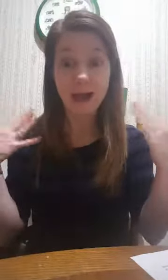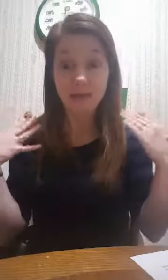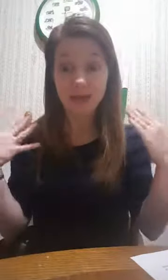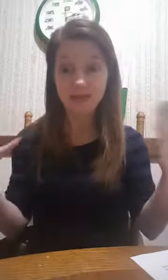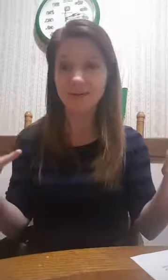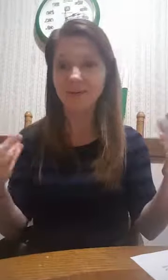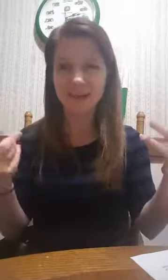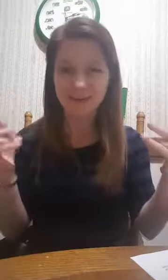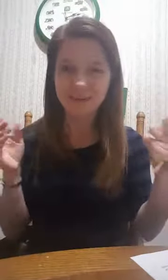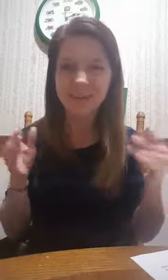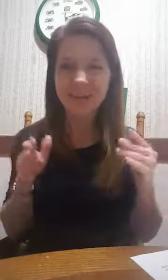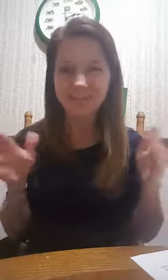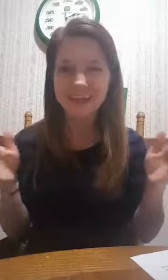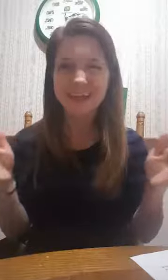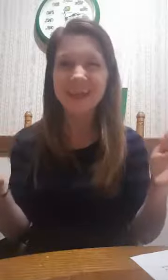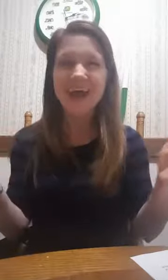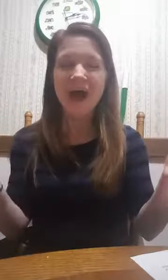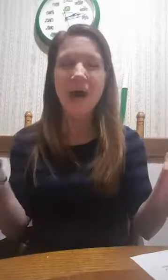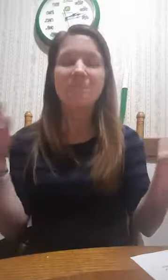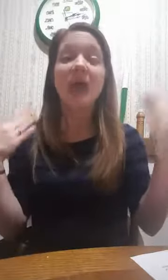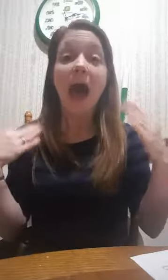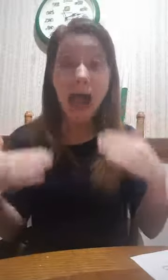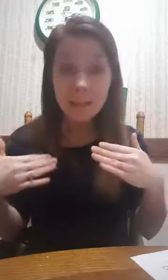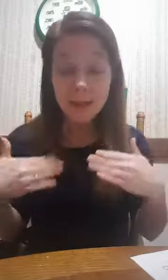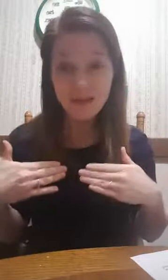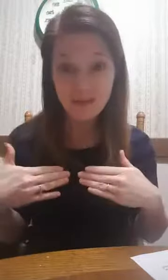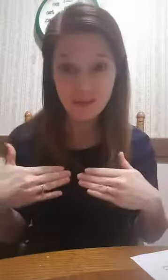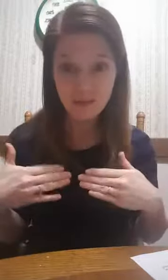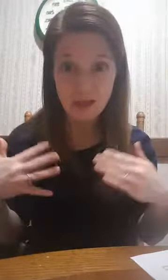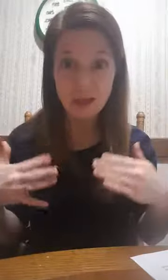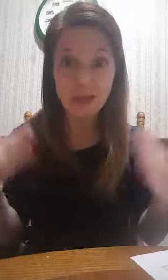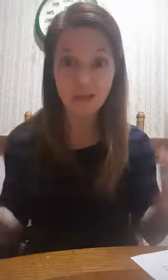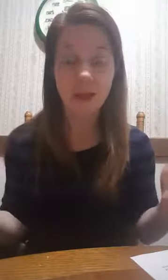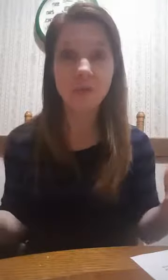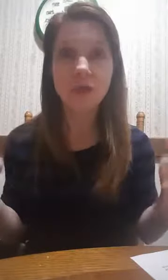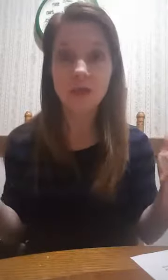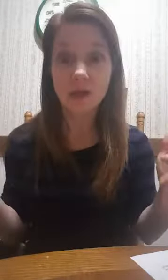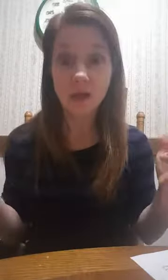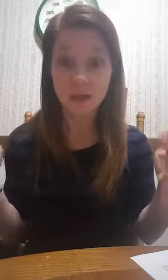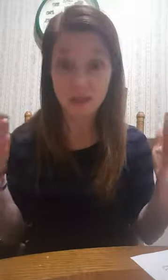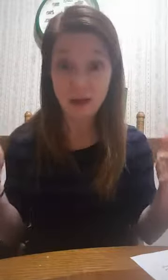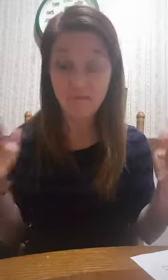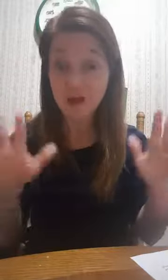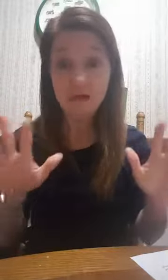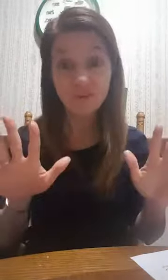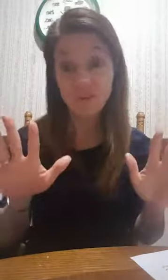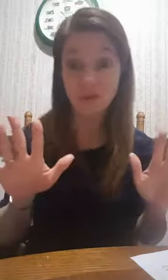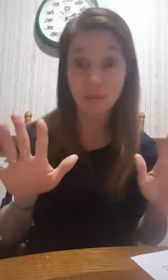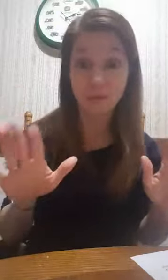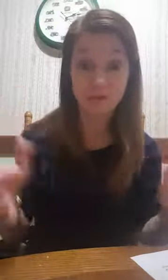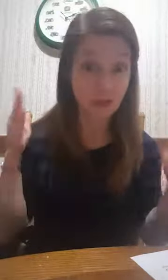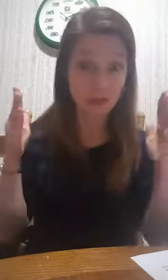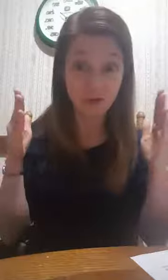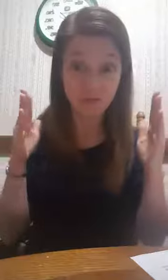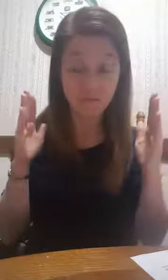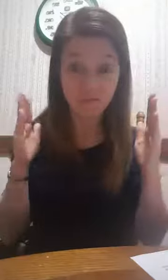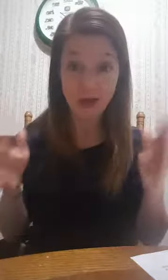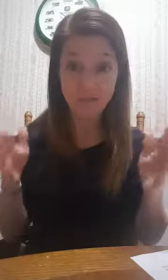I like to, you're getting your second win. Good. Um, I like to say, yes, I'm going to get five sleep cycles every night. That's five